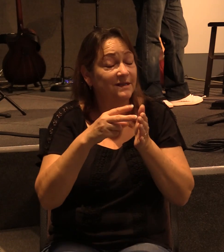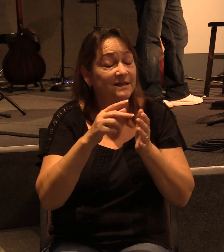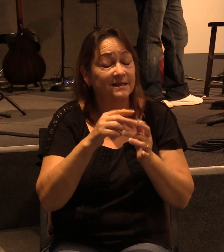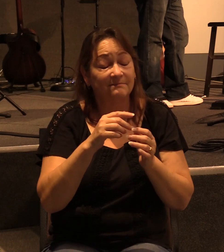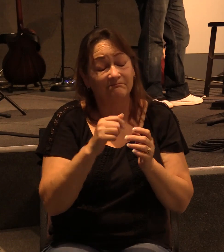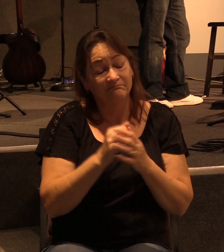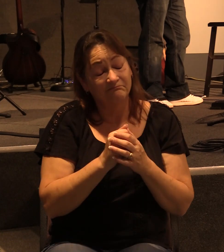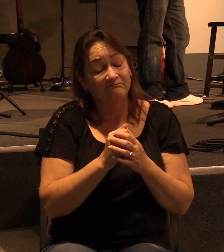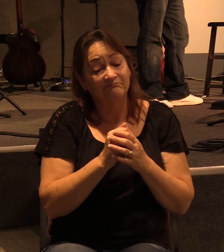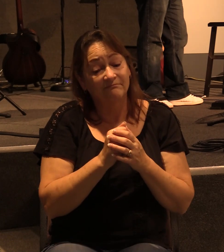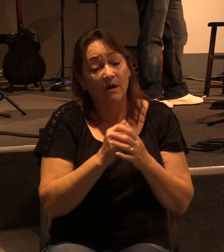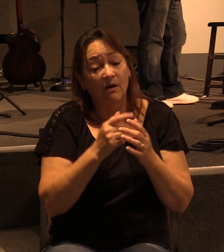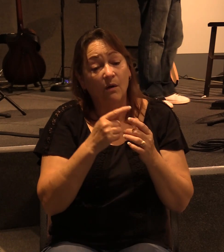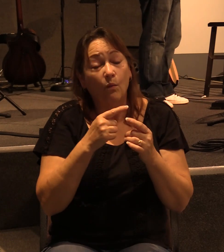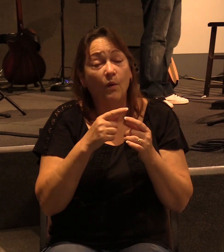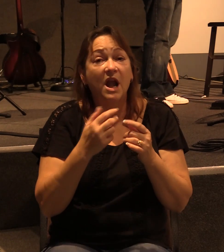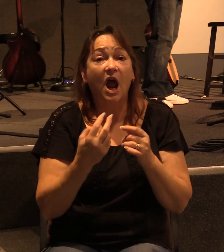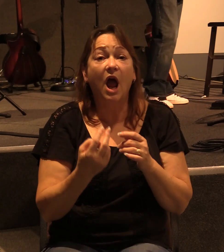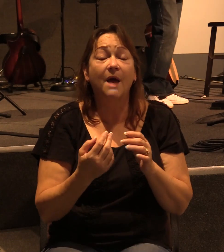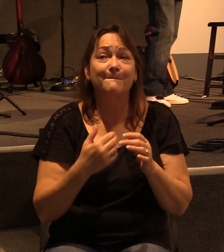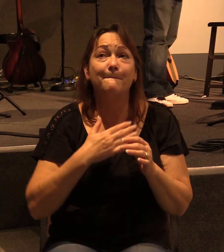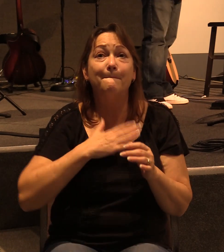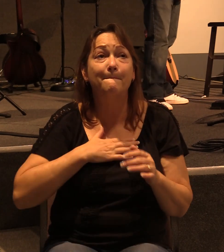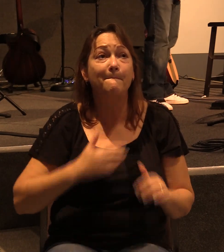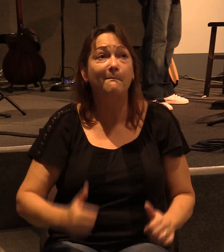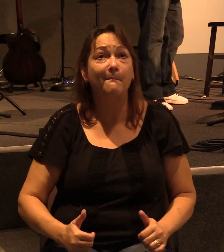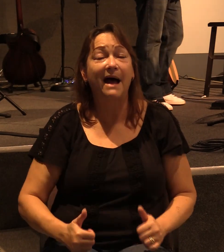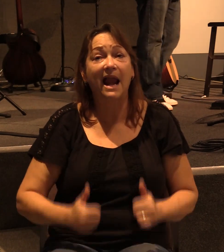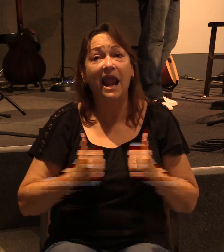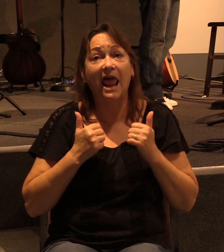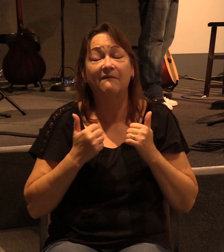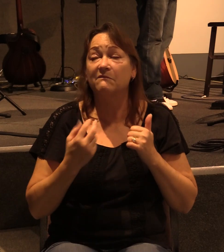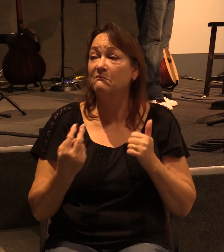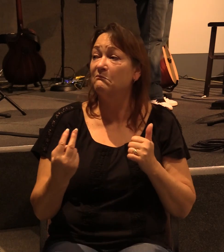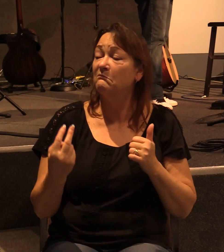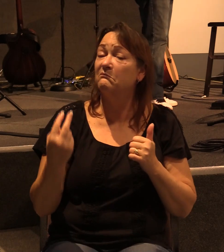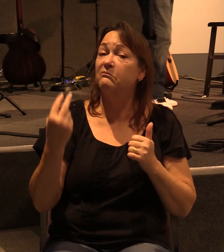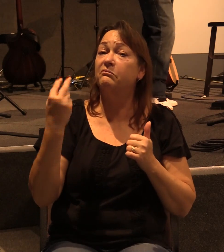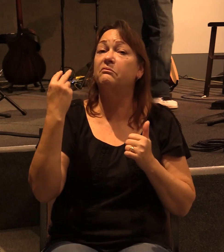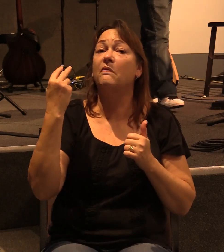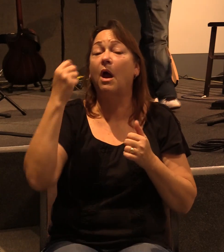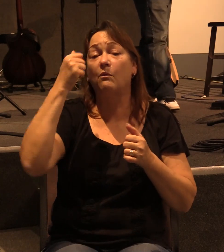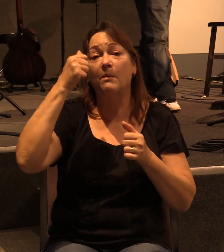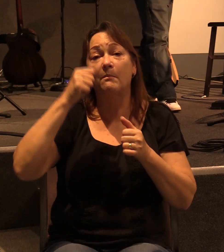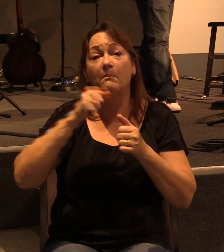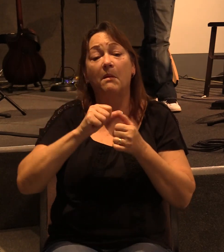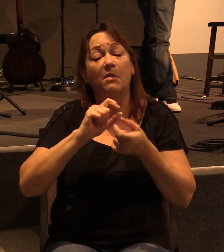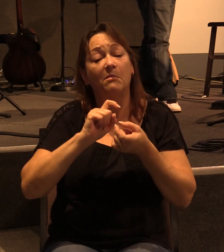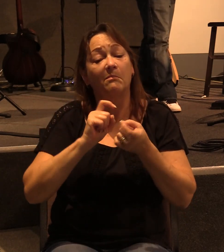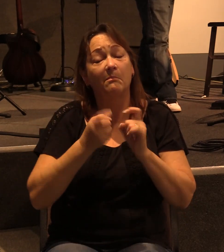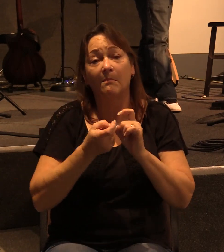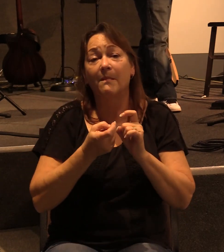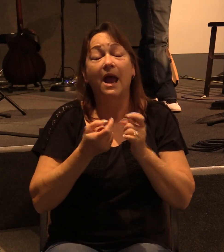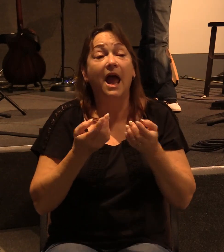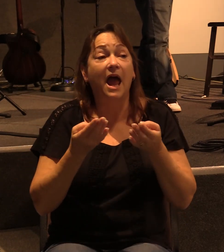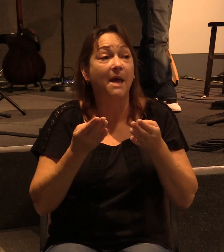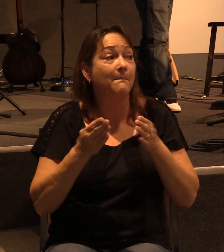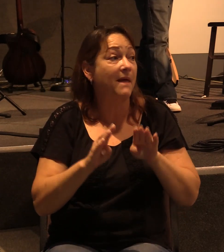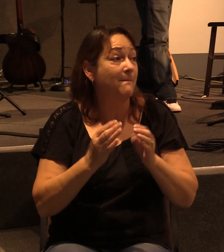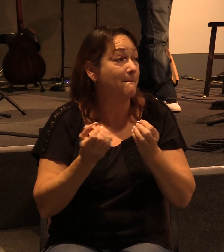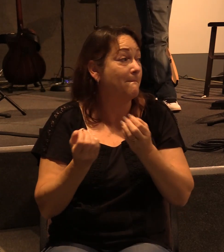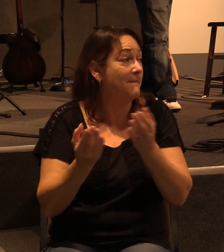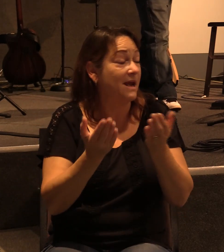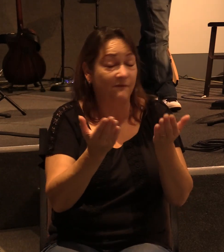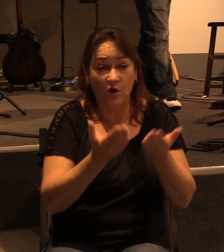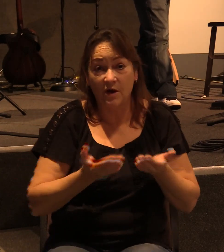especially, you know, when I look back back at my own life, my own conversion, and I bet for a lot of you here